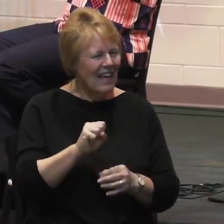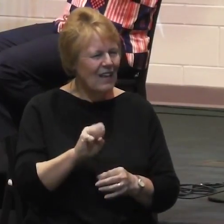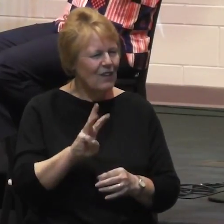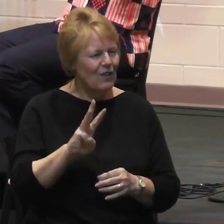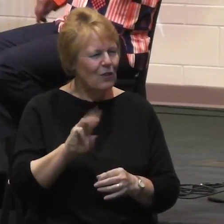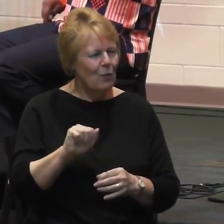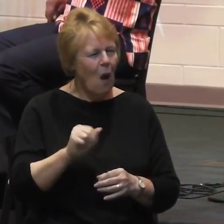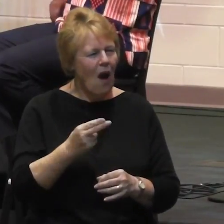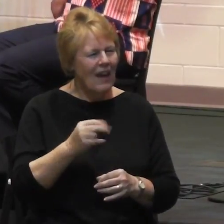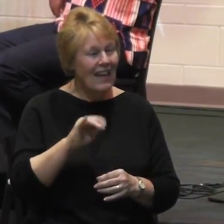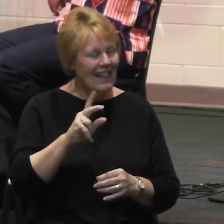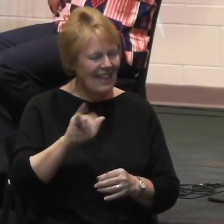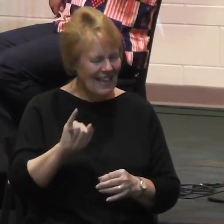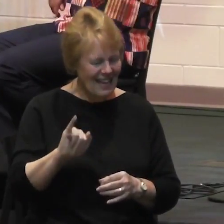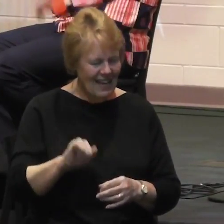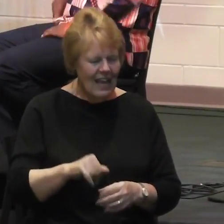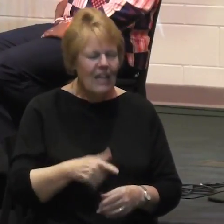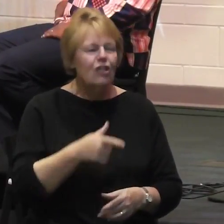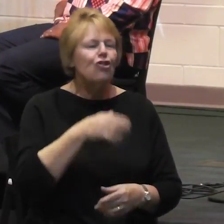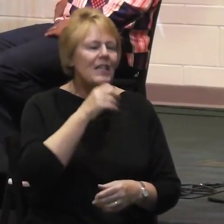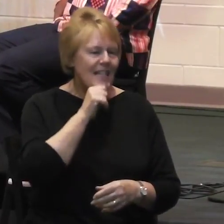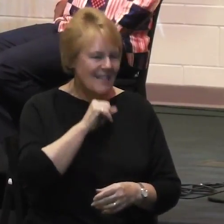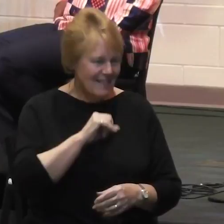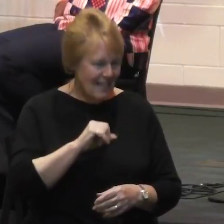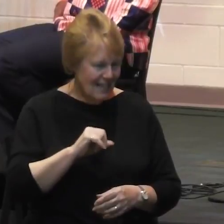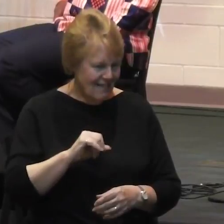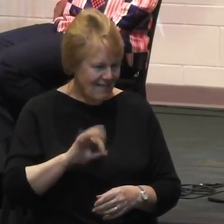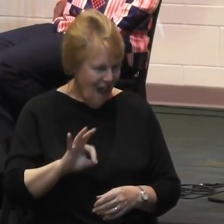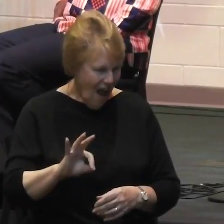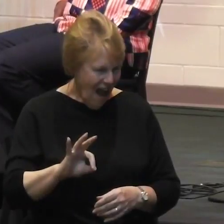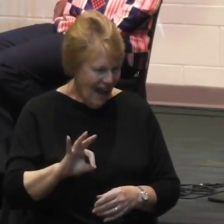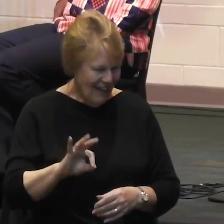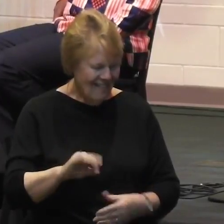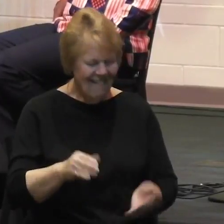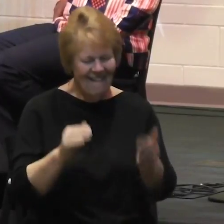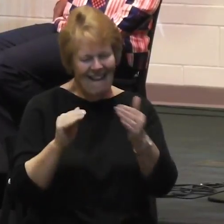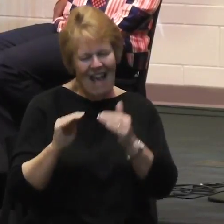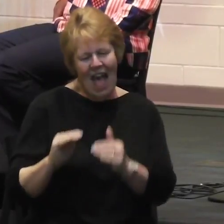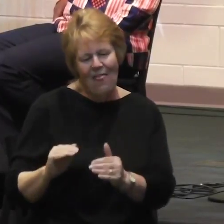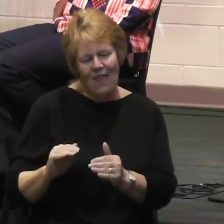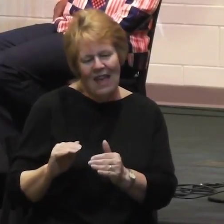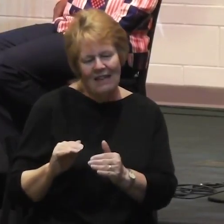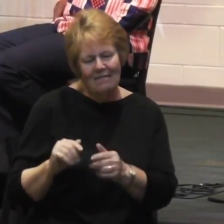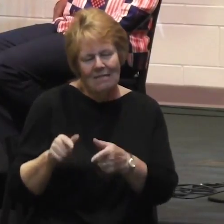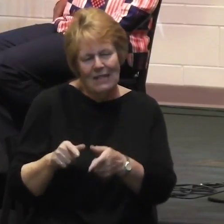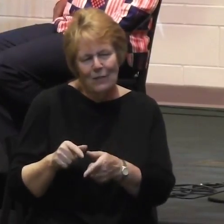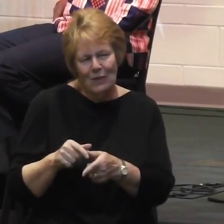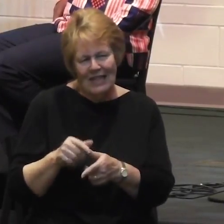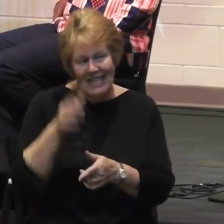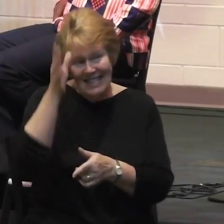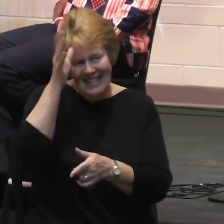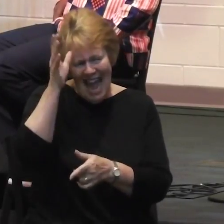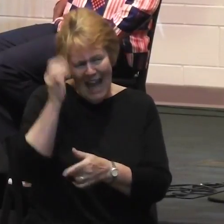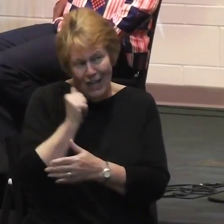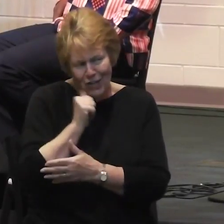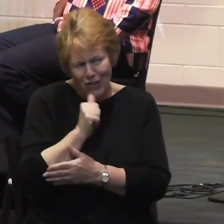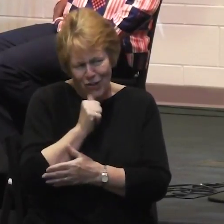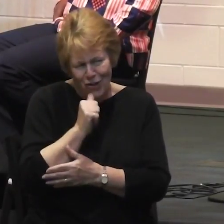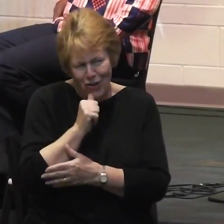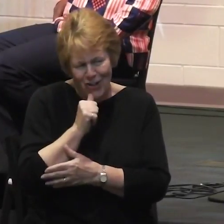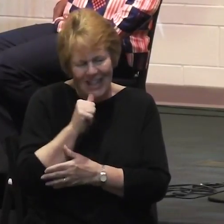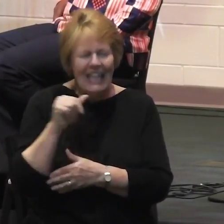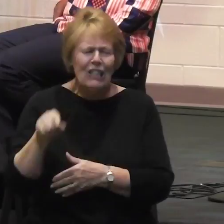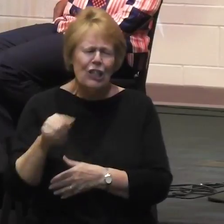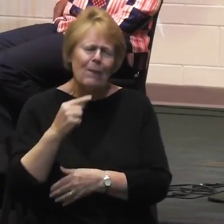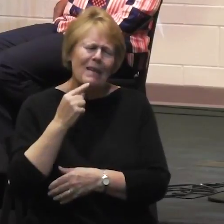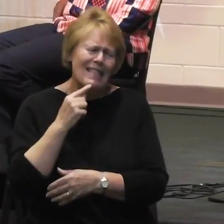And Zuri is daddy's girl. I think she's the who's missing me the most. Every time I call home, she